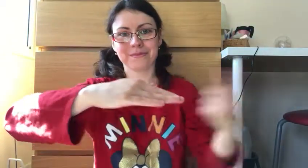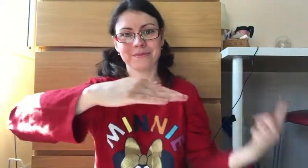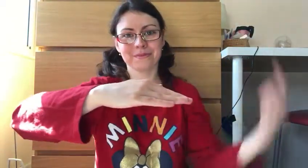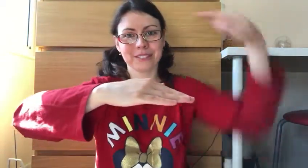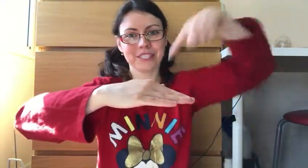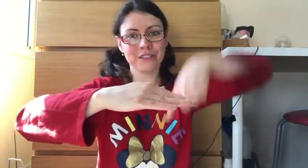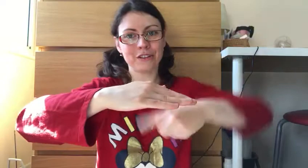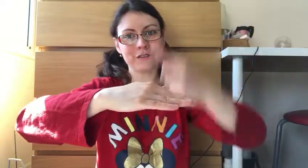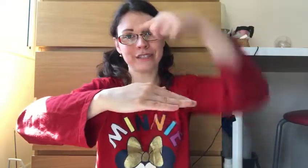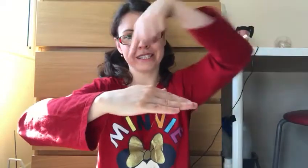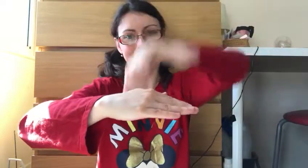Dolphins. Dolphins.